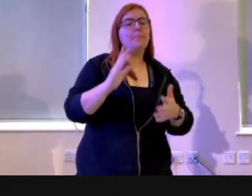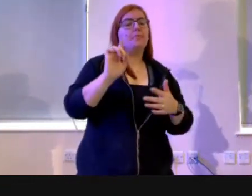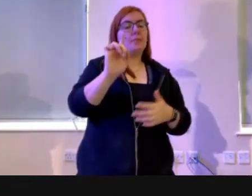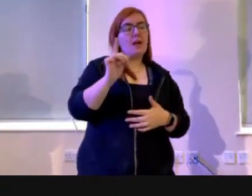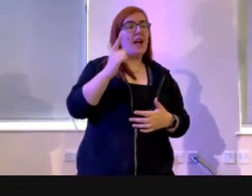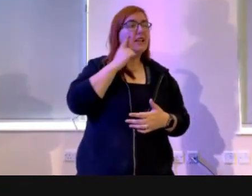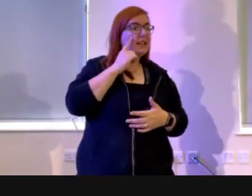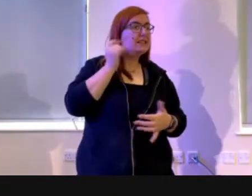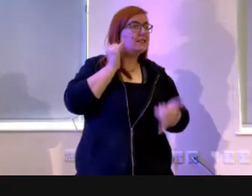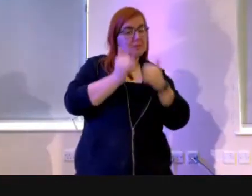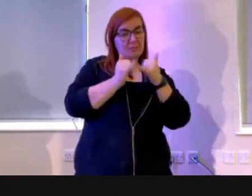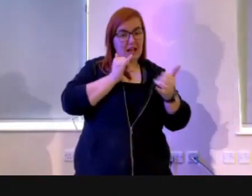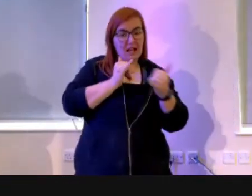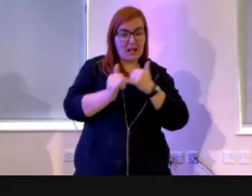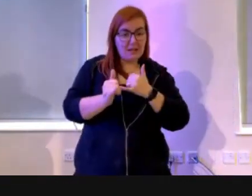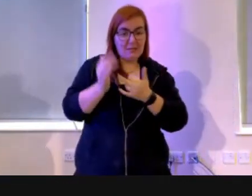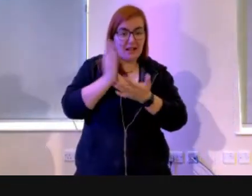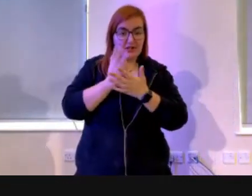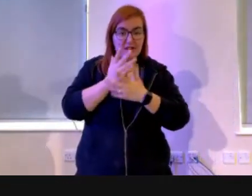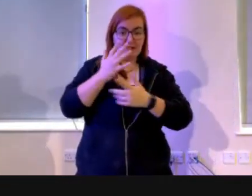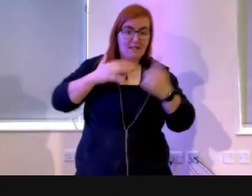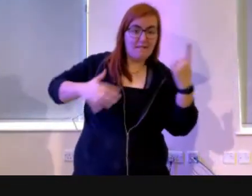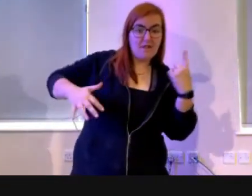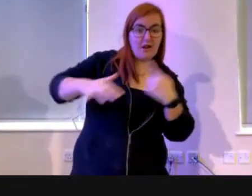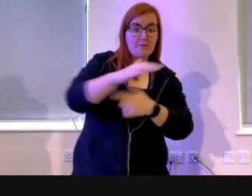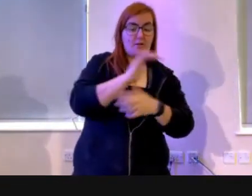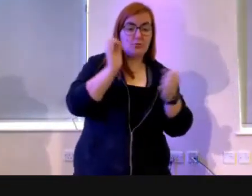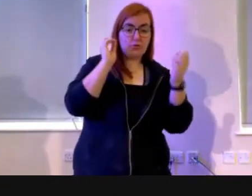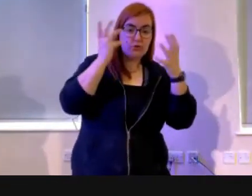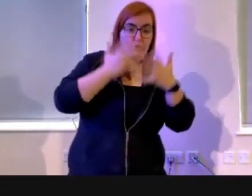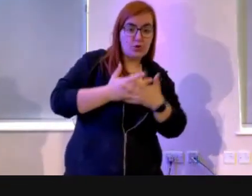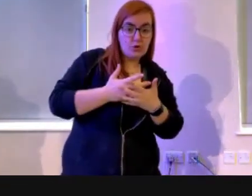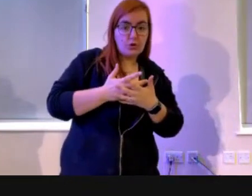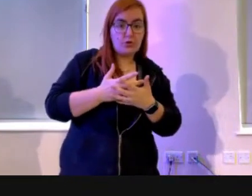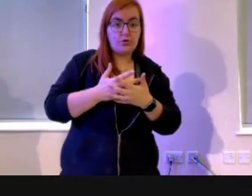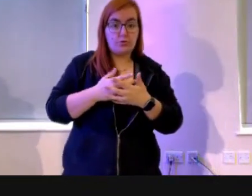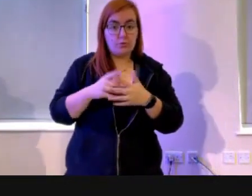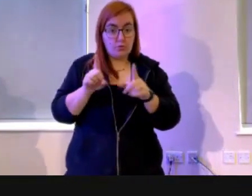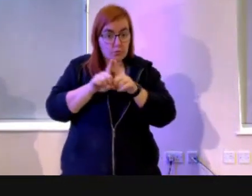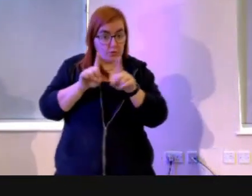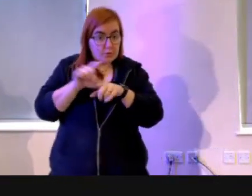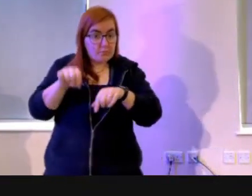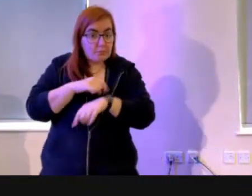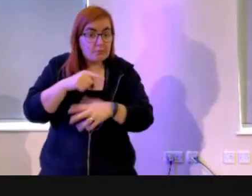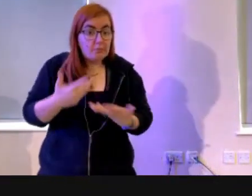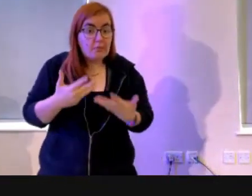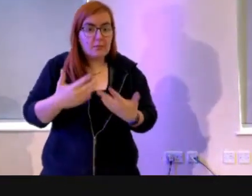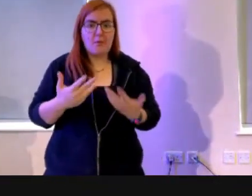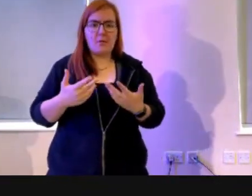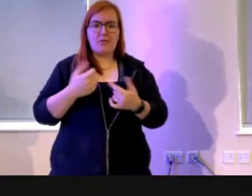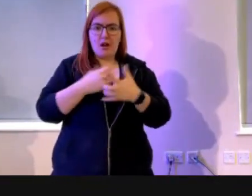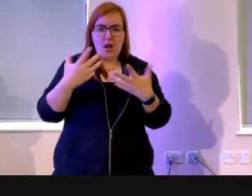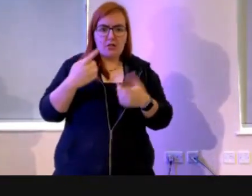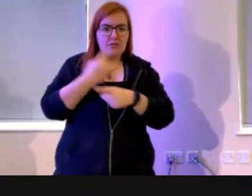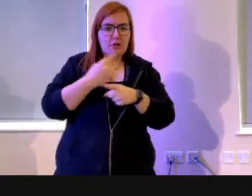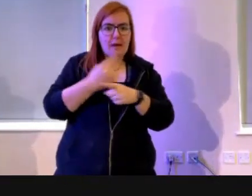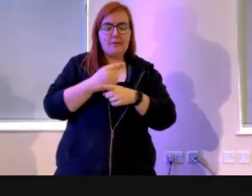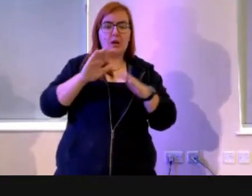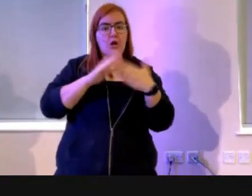sometimes the environmental concerns that we're also facing as a world, where constantly we've been told about global warming and things